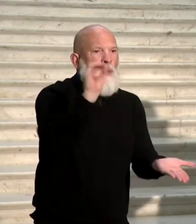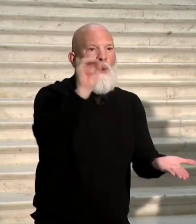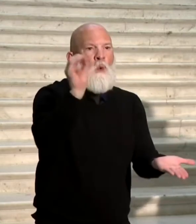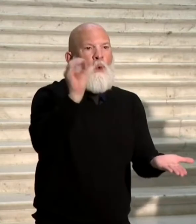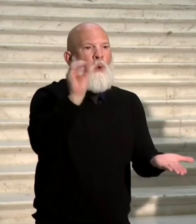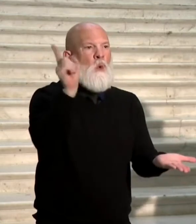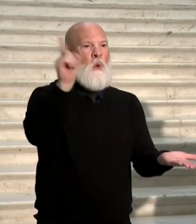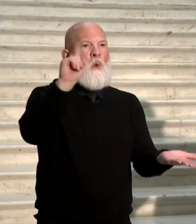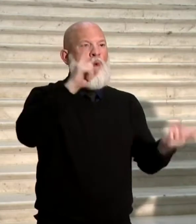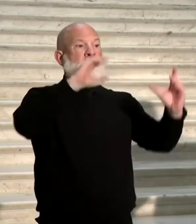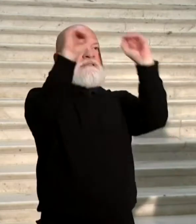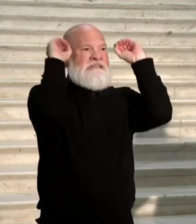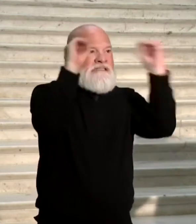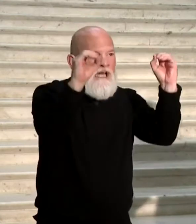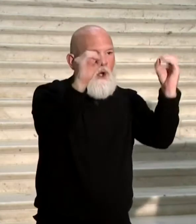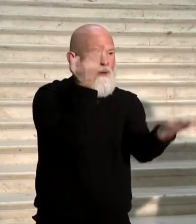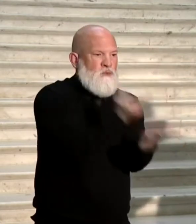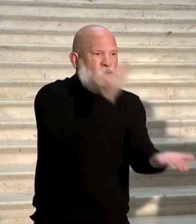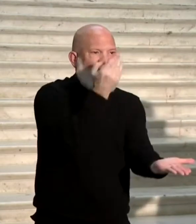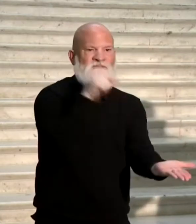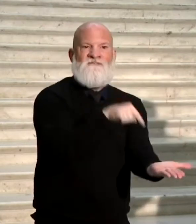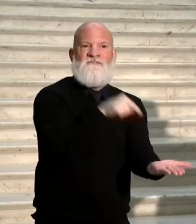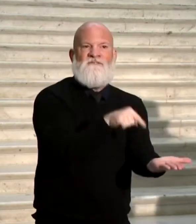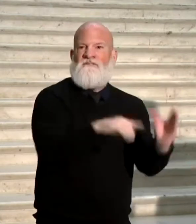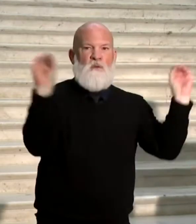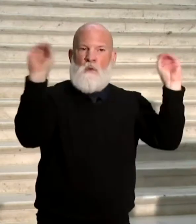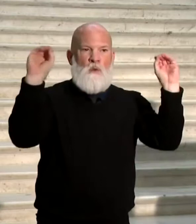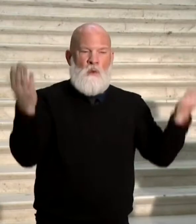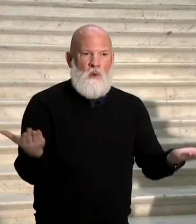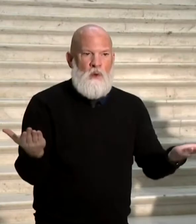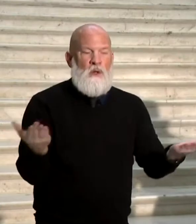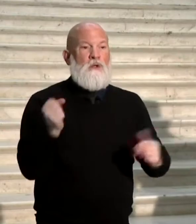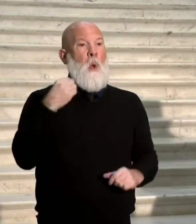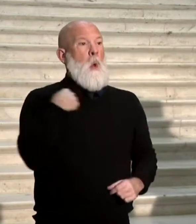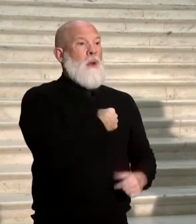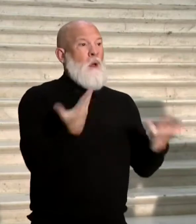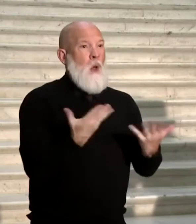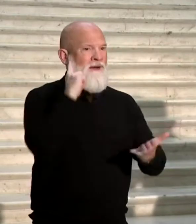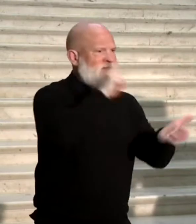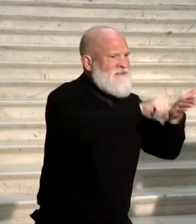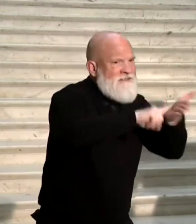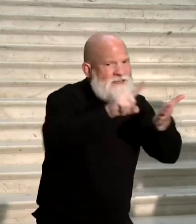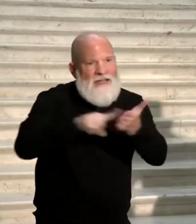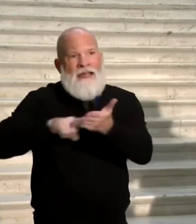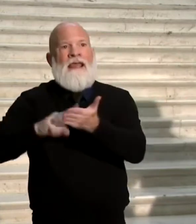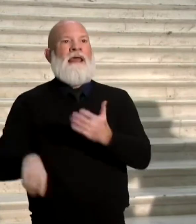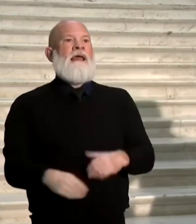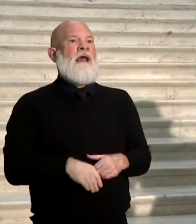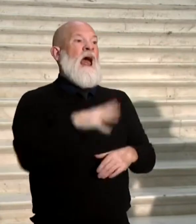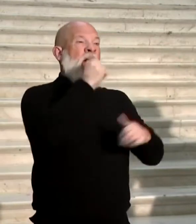And signed affidavits are part of an evidentiary trail, but they have to be investigated. And let's remember, everybody who came and gave